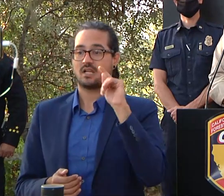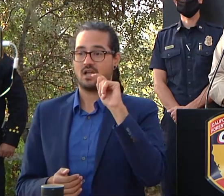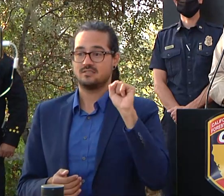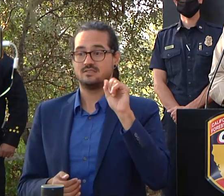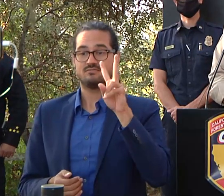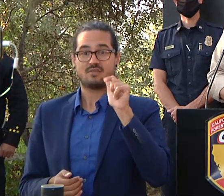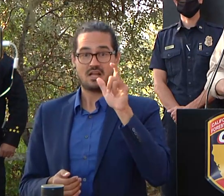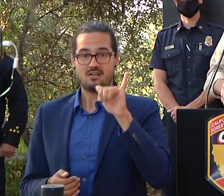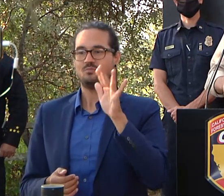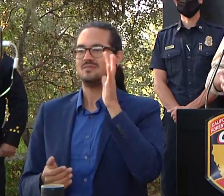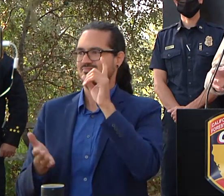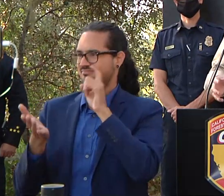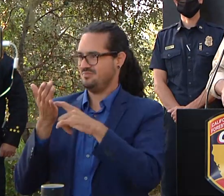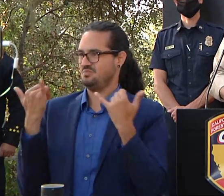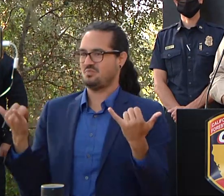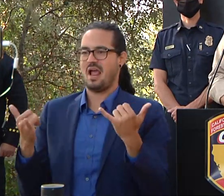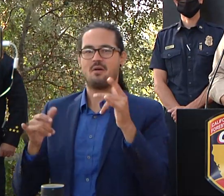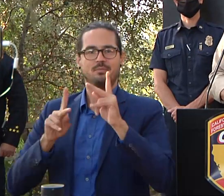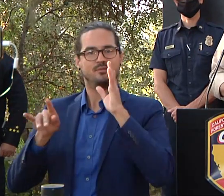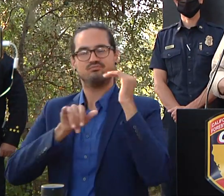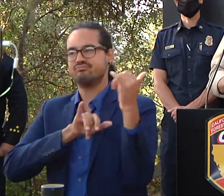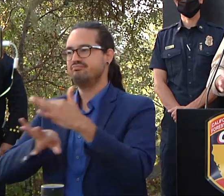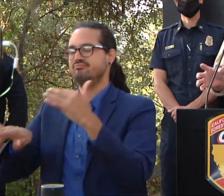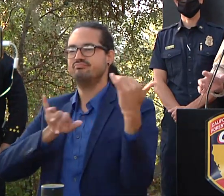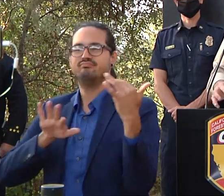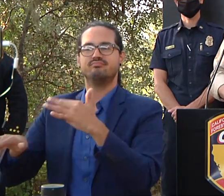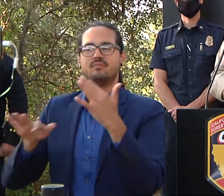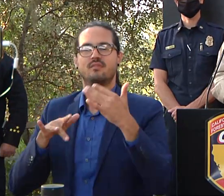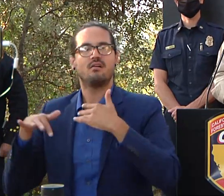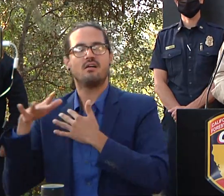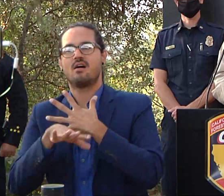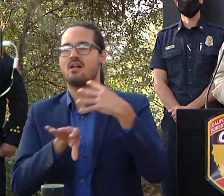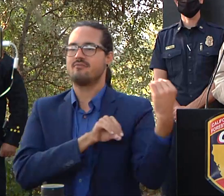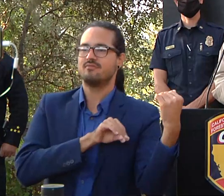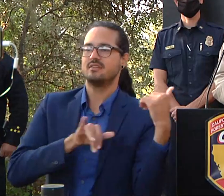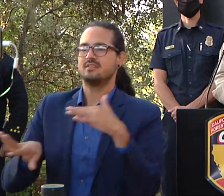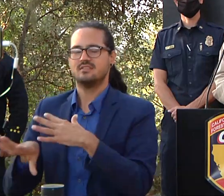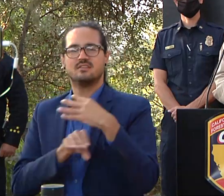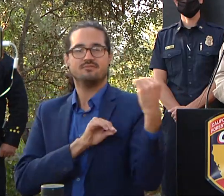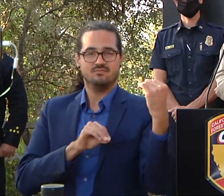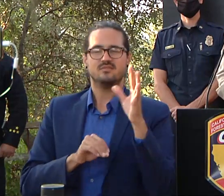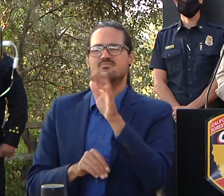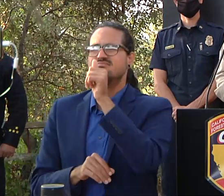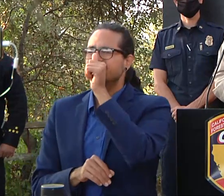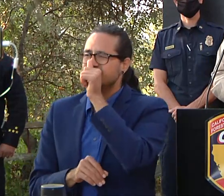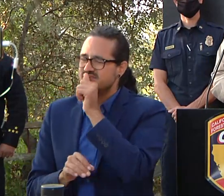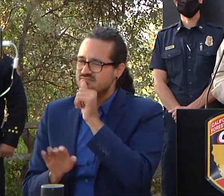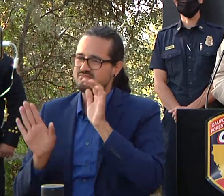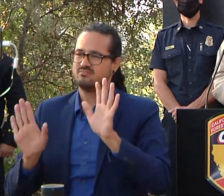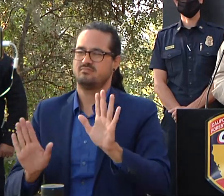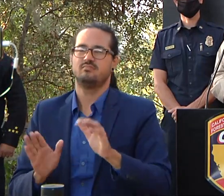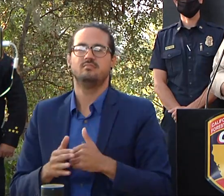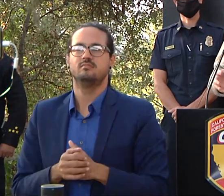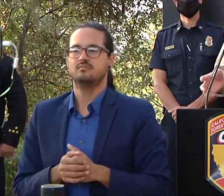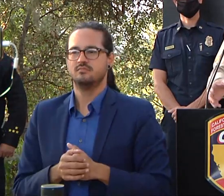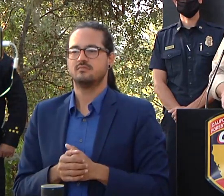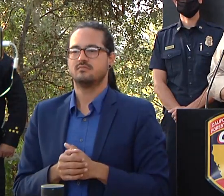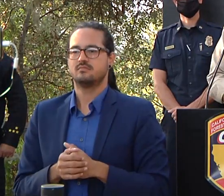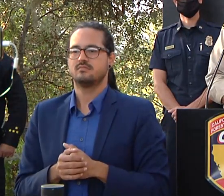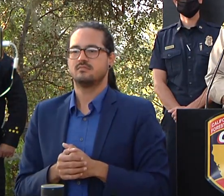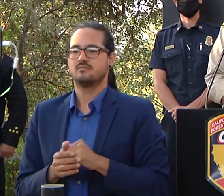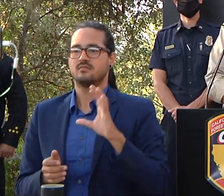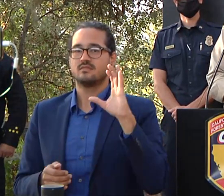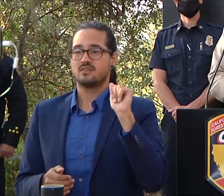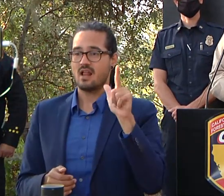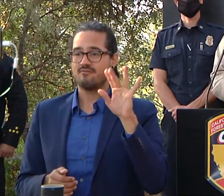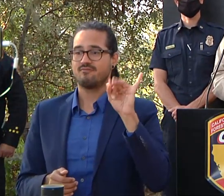going i just again it's just i would ask just for your patience in that as um as uh you know cal fire and the other utility